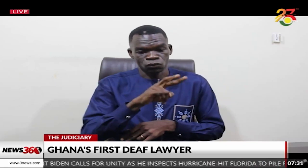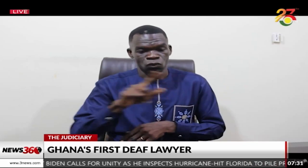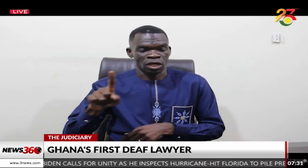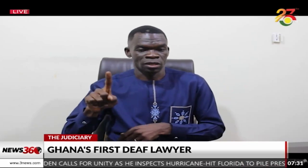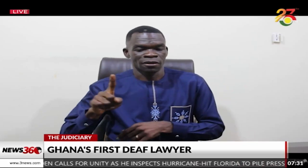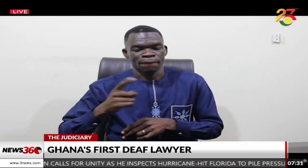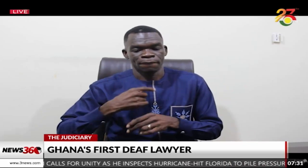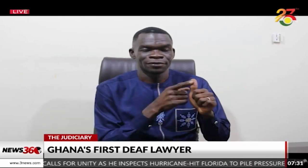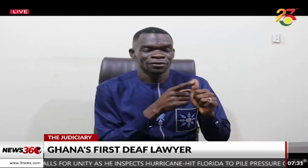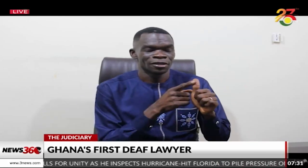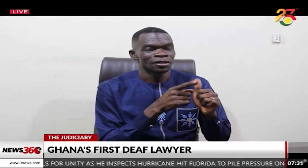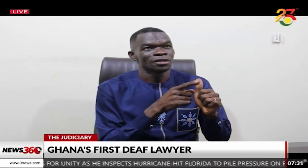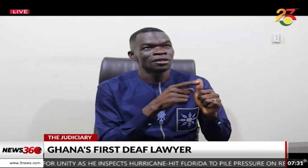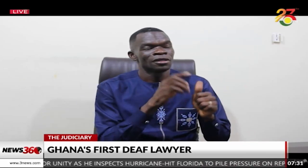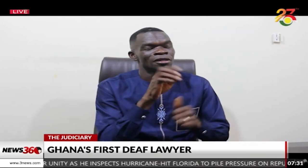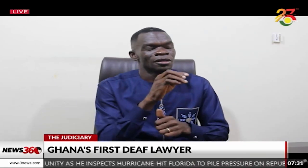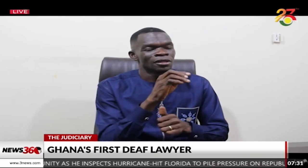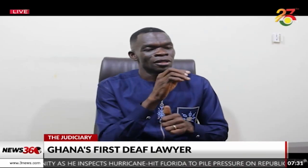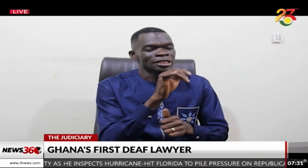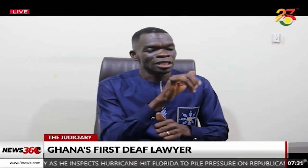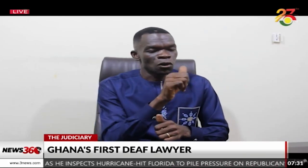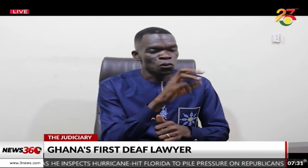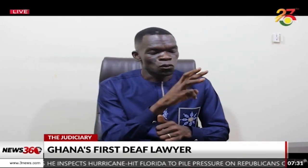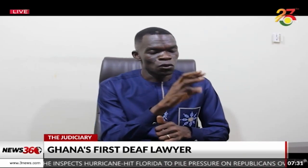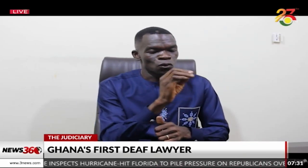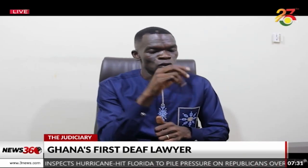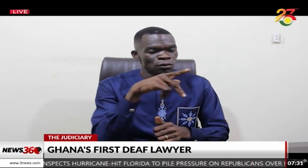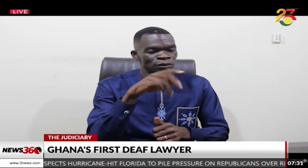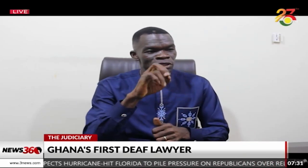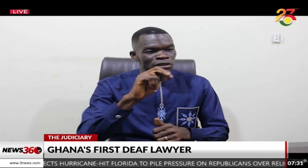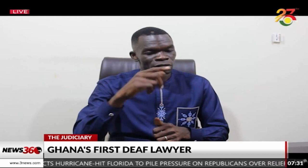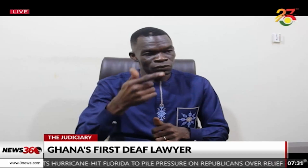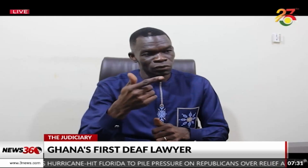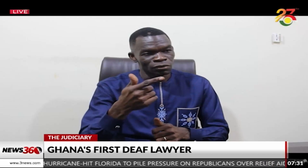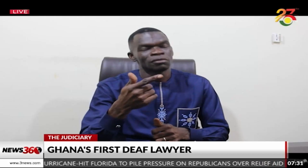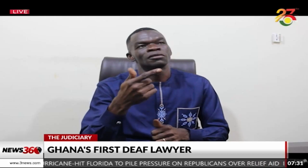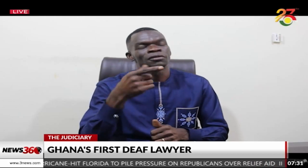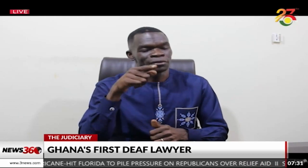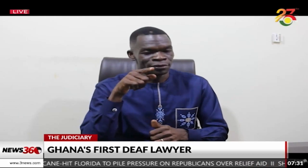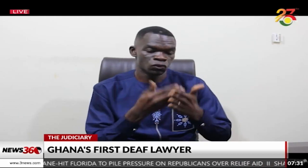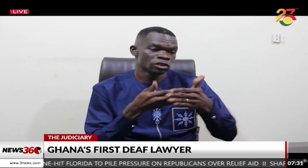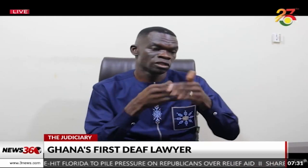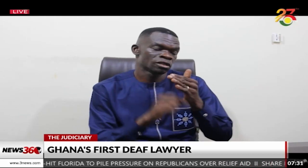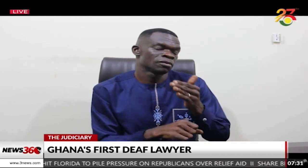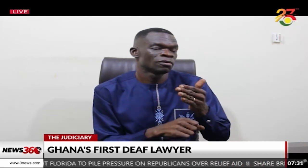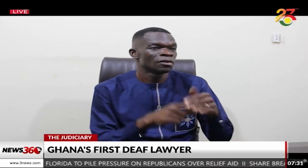and I passed. I want to really say thank you to the director, Dr. Yawapong. He showed